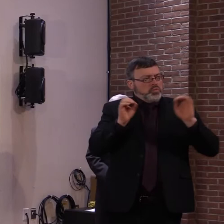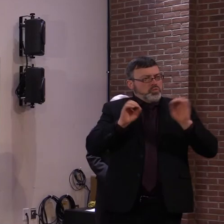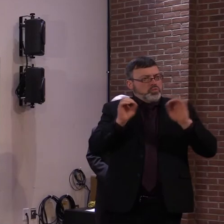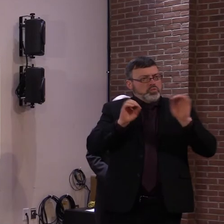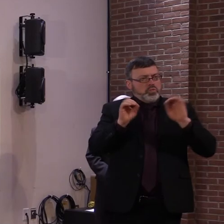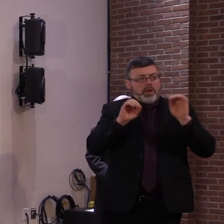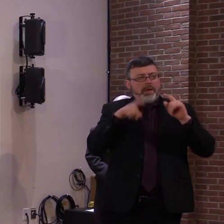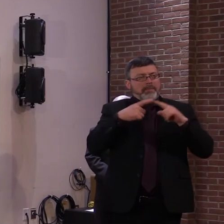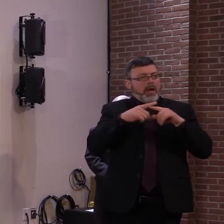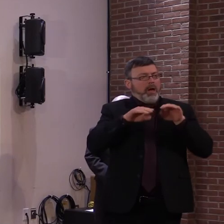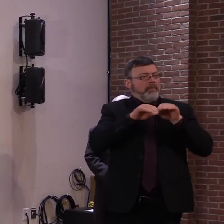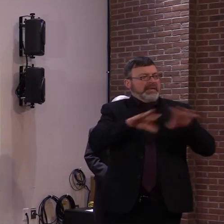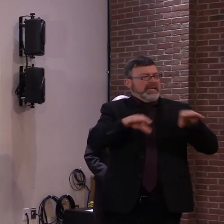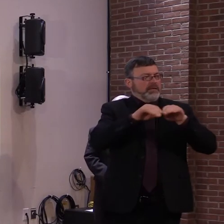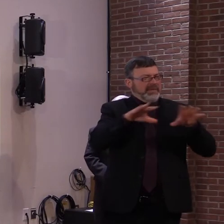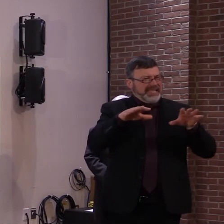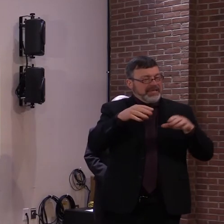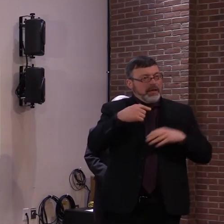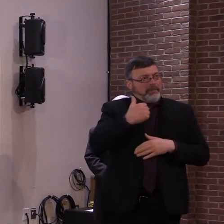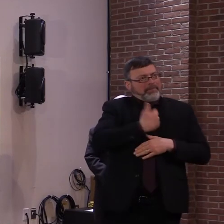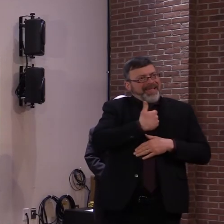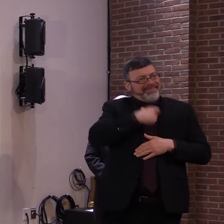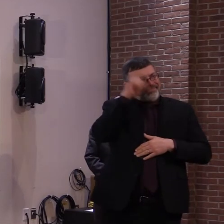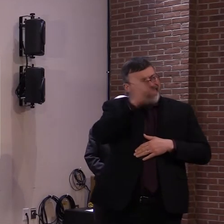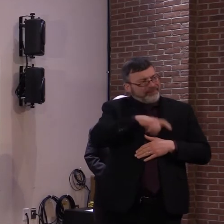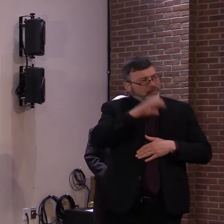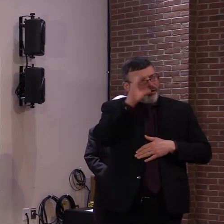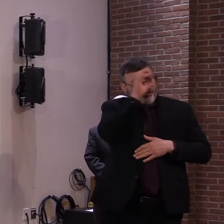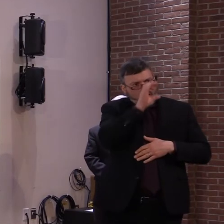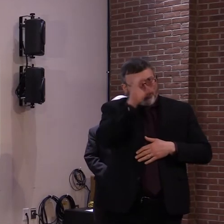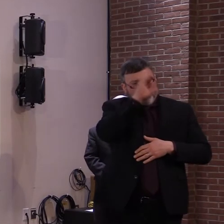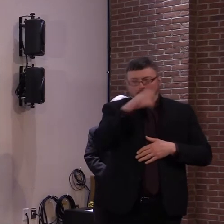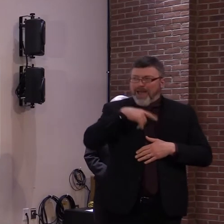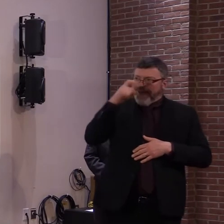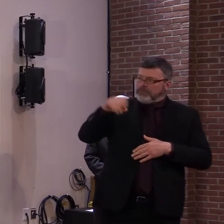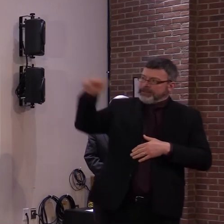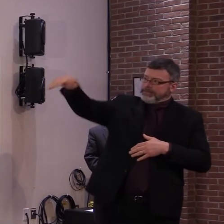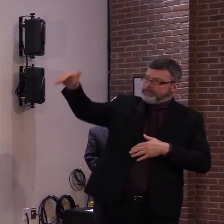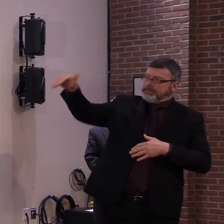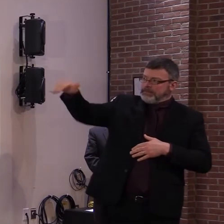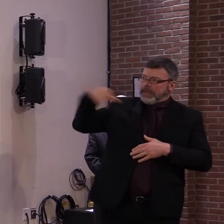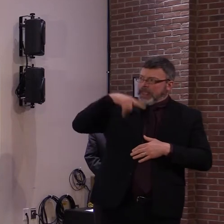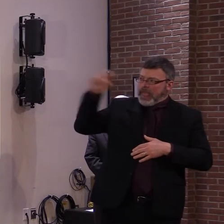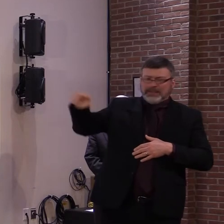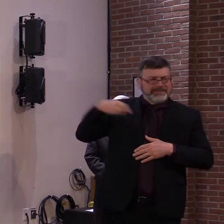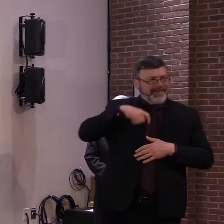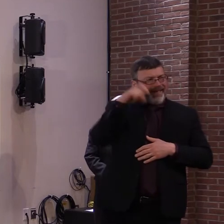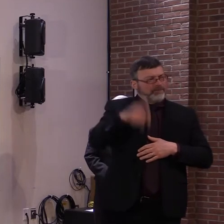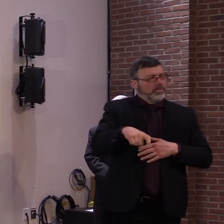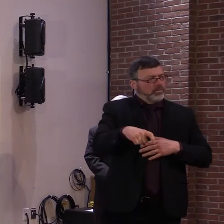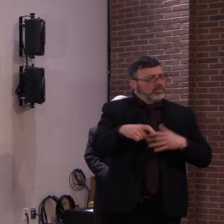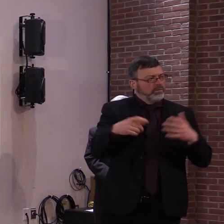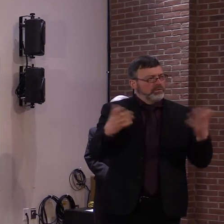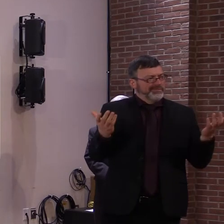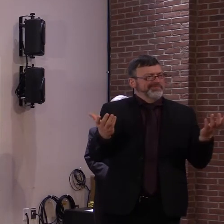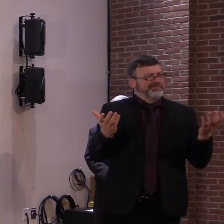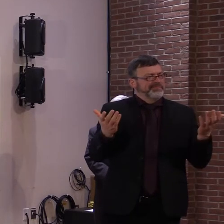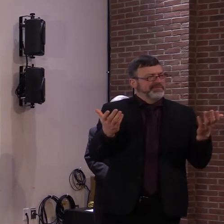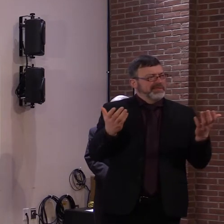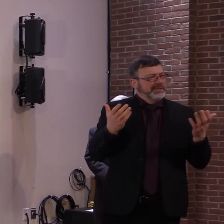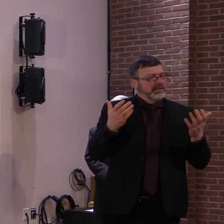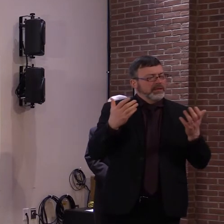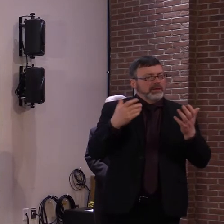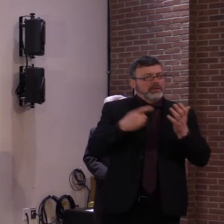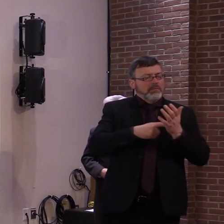it's supposed to be a prompt response yet. We've been waiting two weeks for the list of outbreaks. Sold Tuesday. The list was